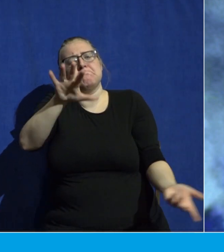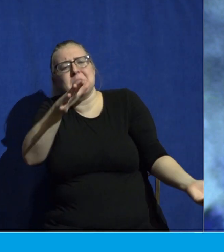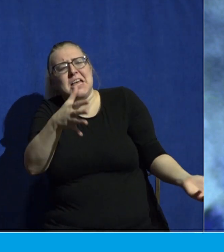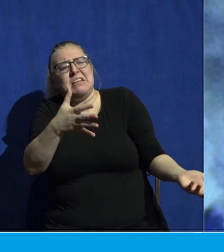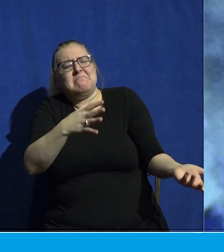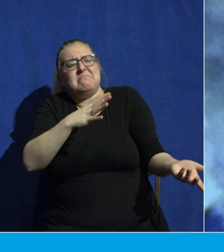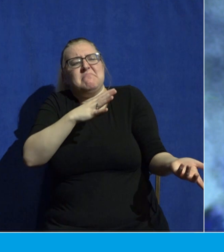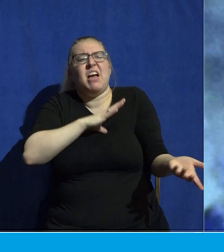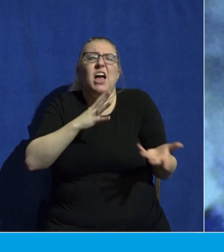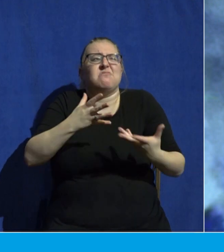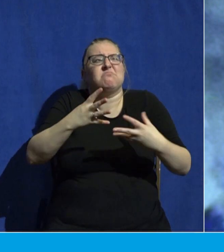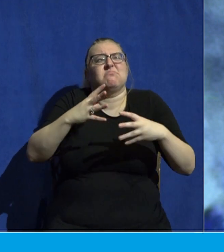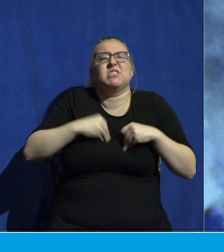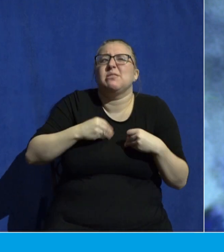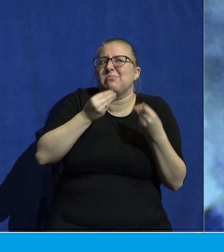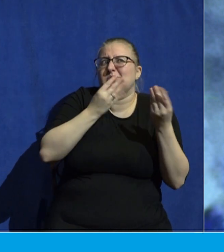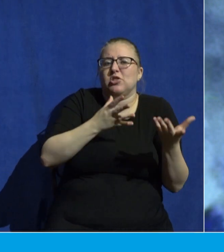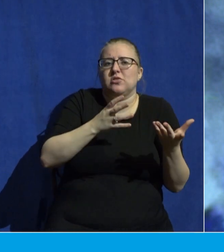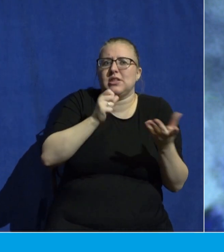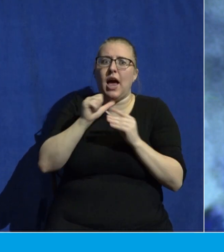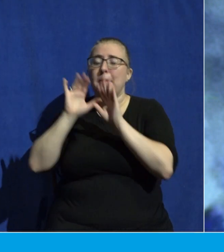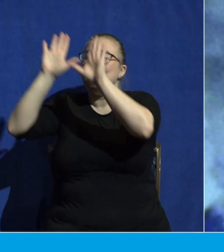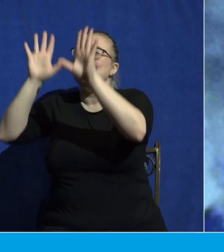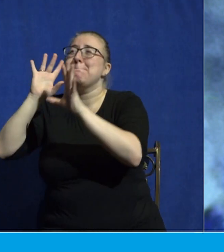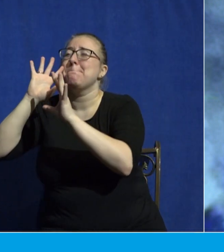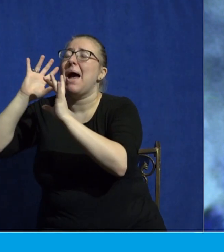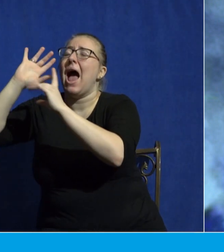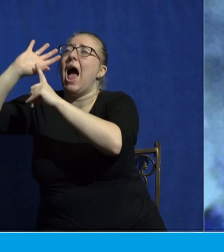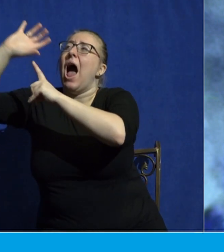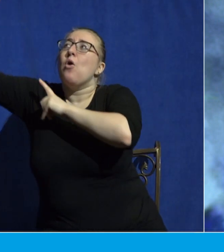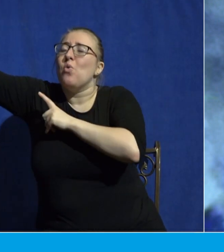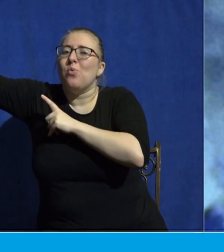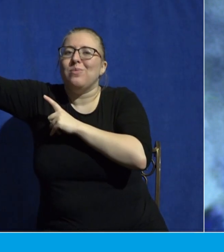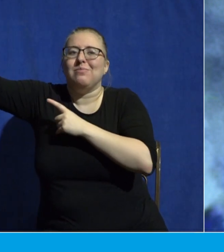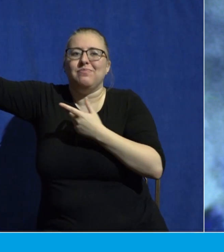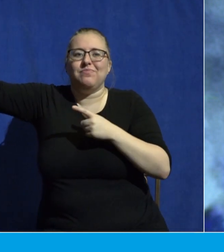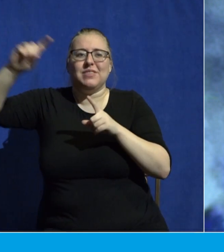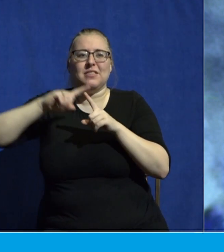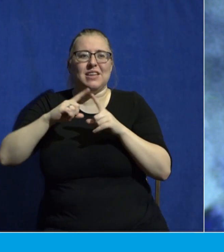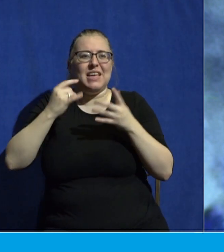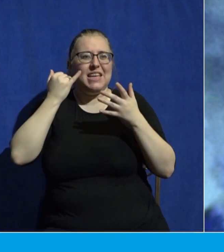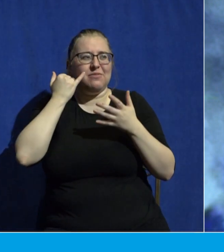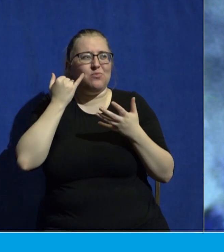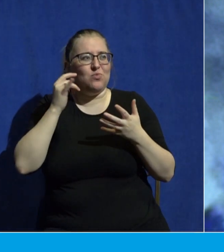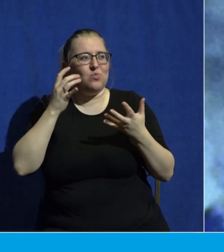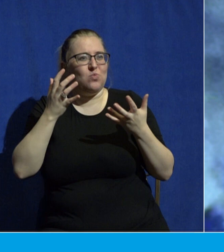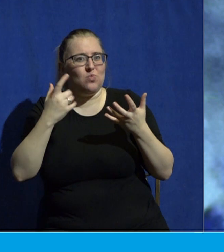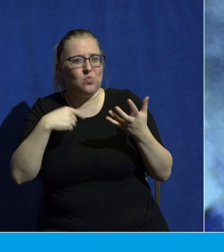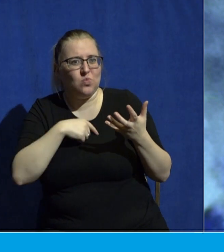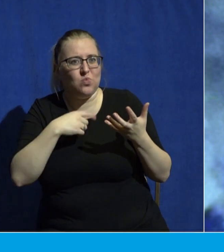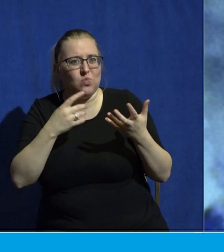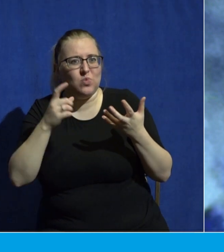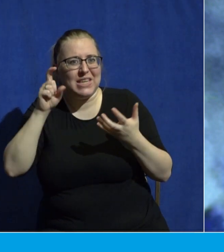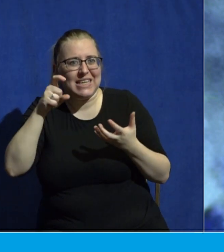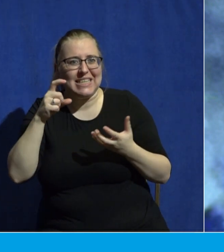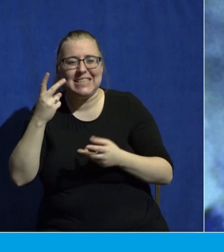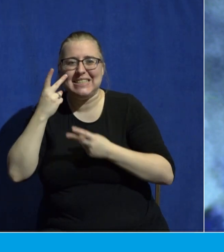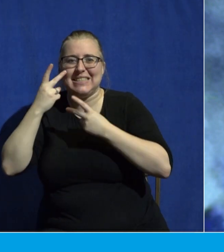or mediocre news. To see this as the greatest news ever, we must see God for who he